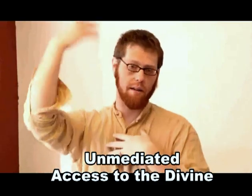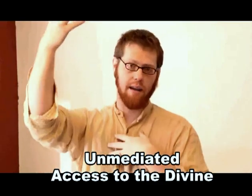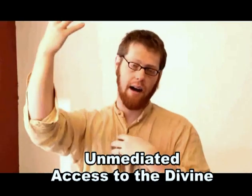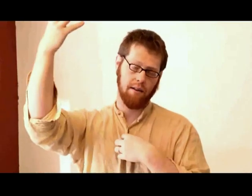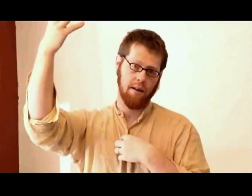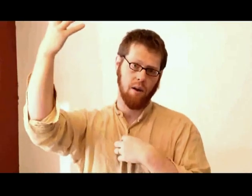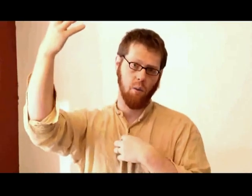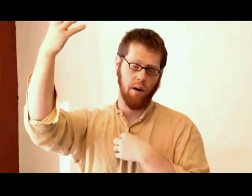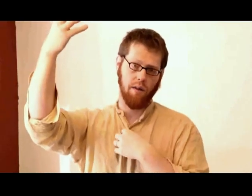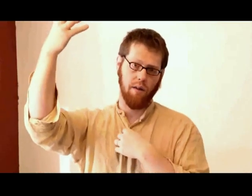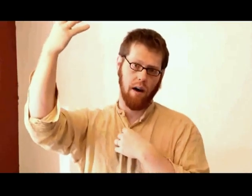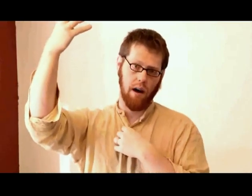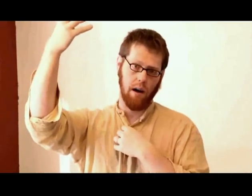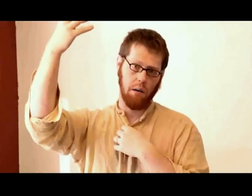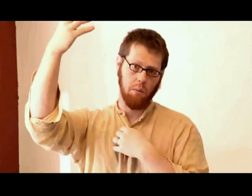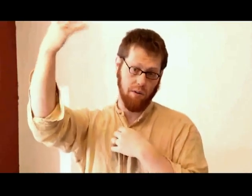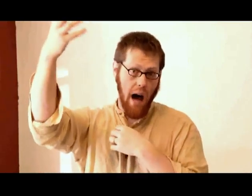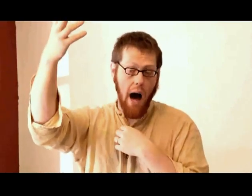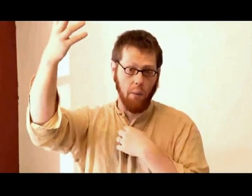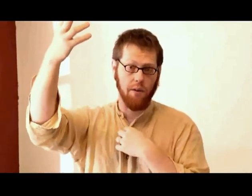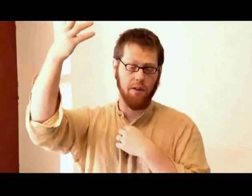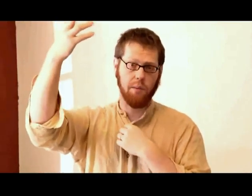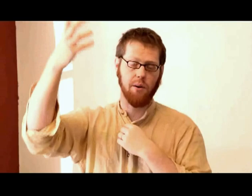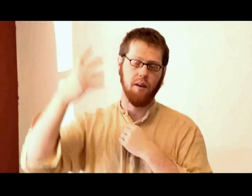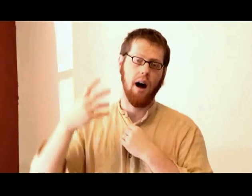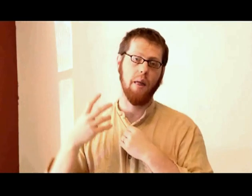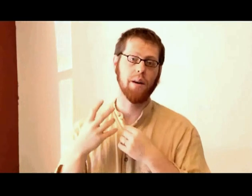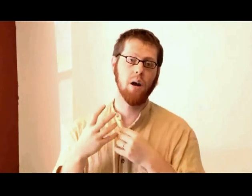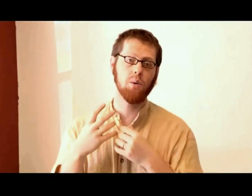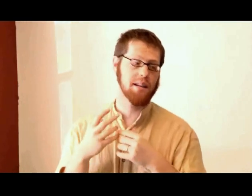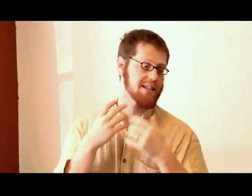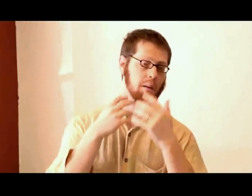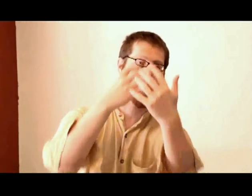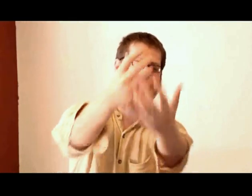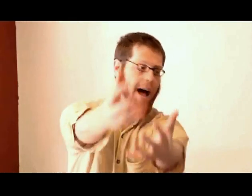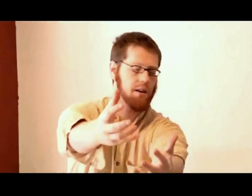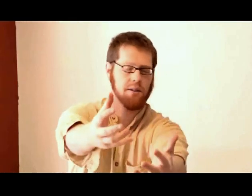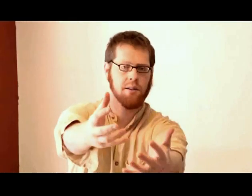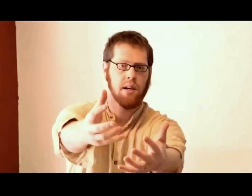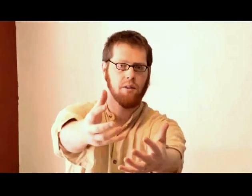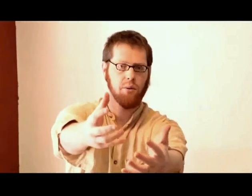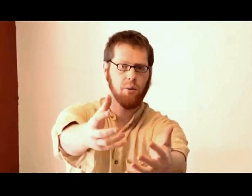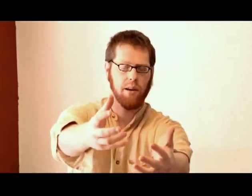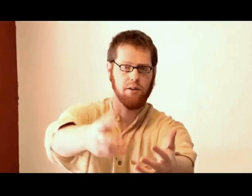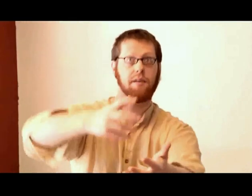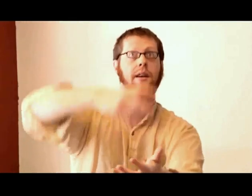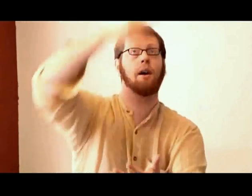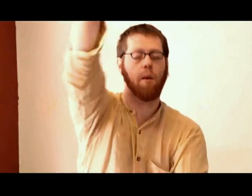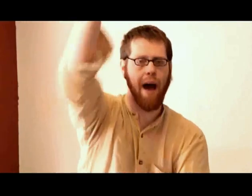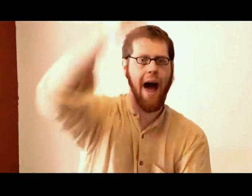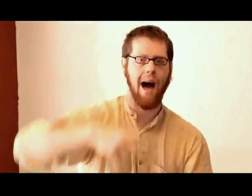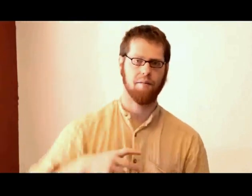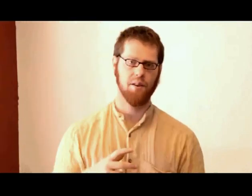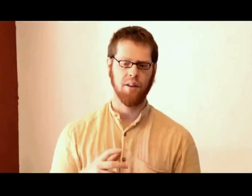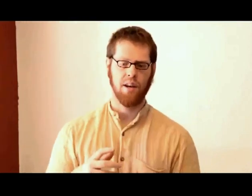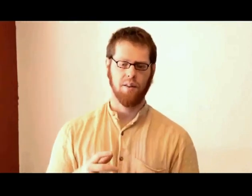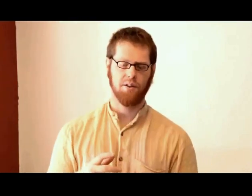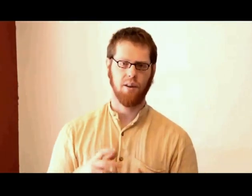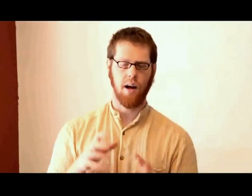contact with God, with the Spirit of God. That we don't need someone else to intervene on our behalf. There's not